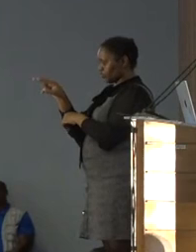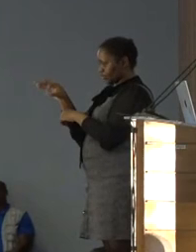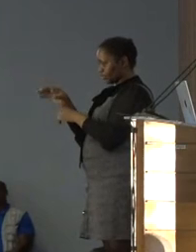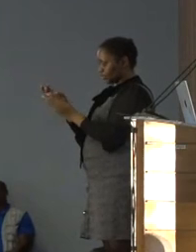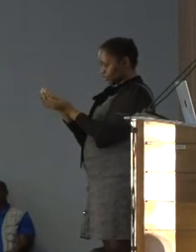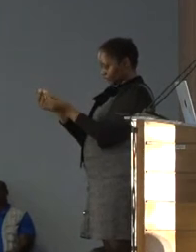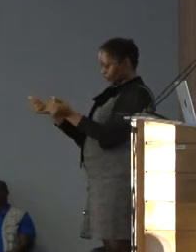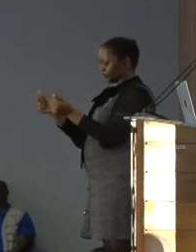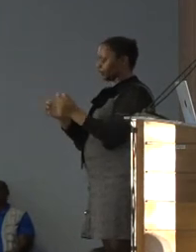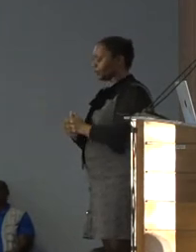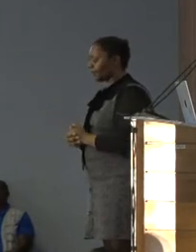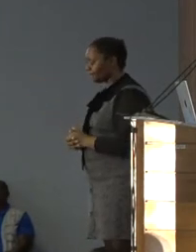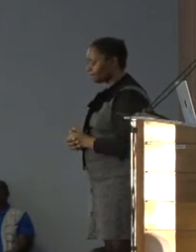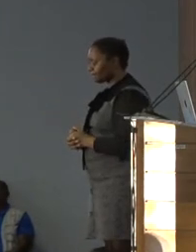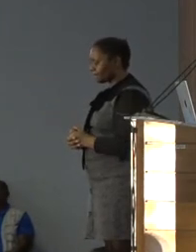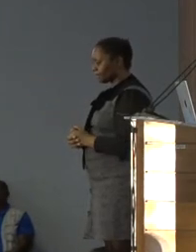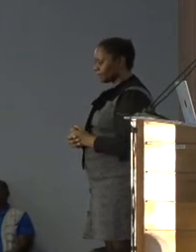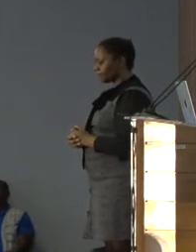and agility.